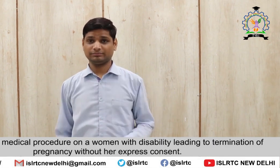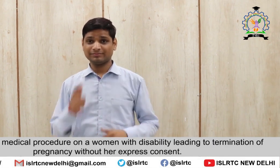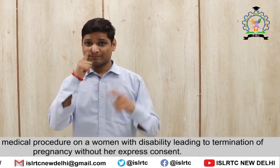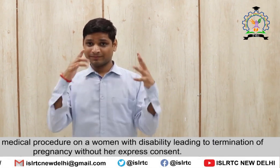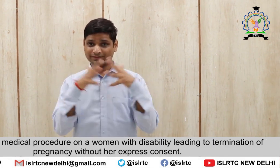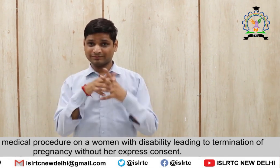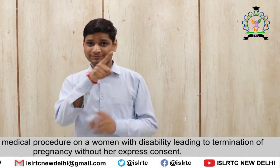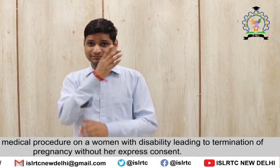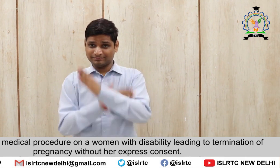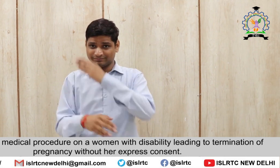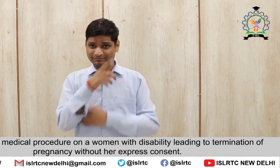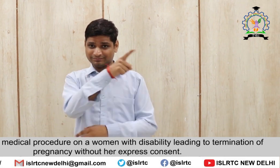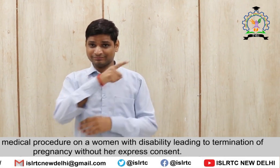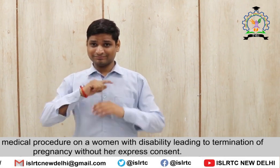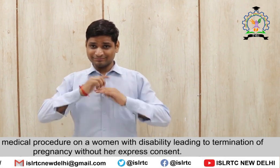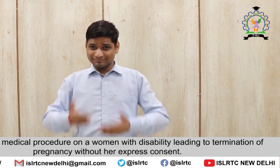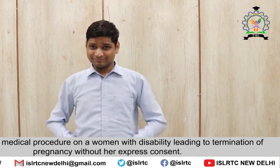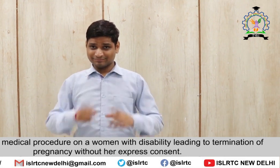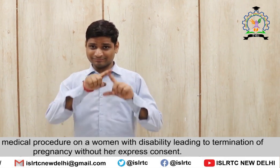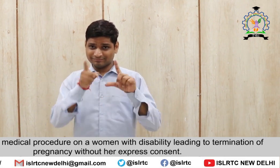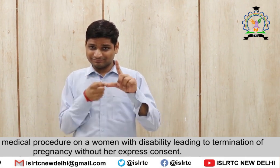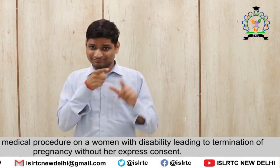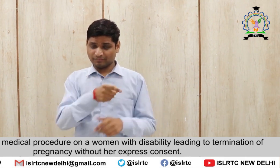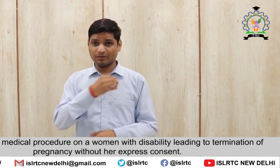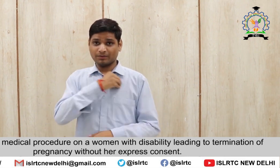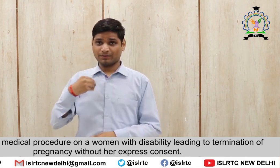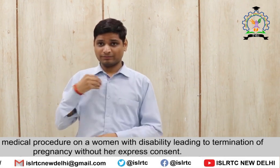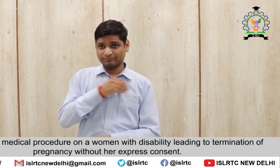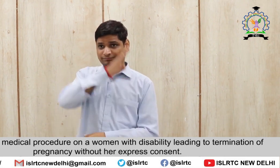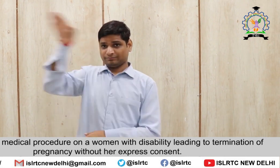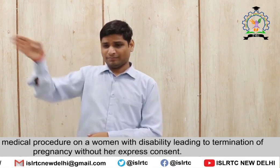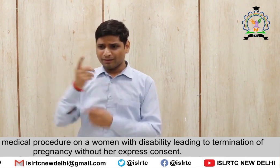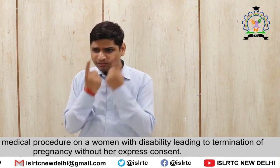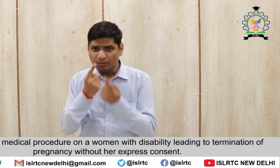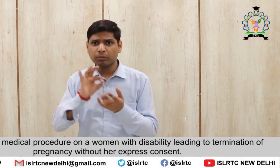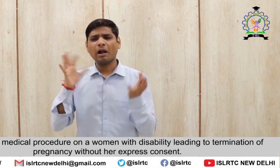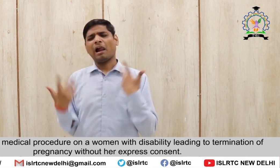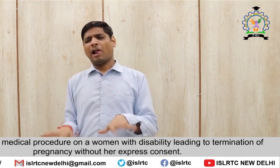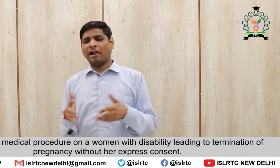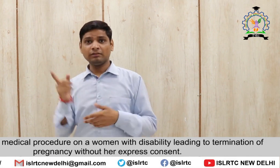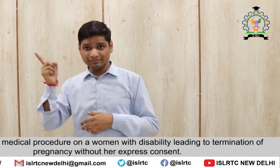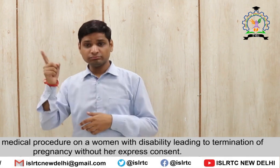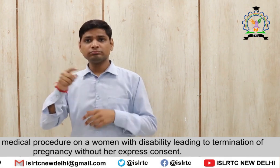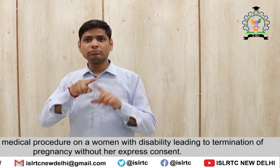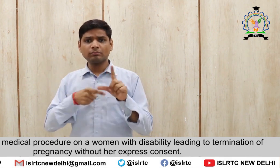F. Conducting medical procedure on a woman with disability leading to termination of pregnancy without her express consent